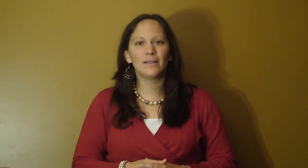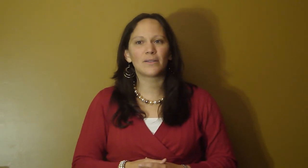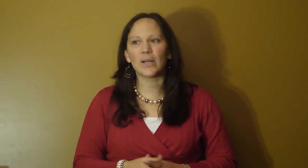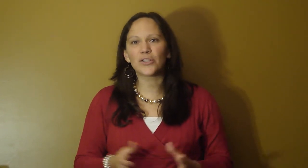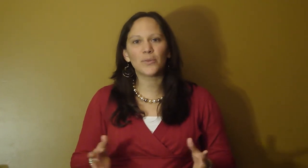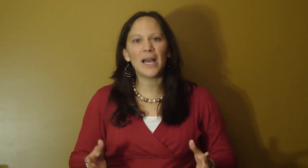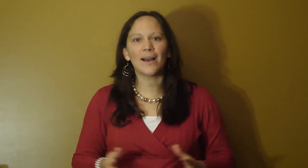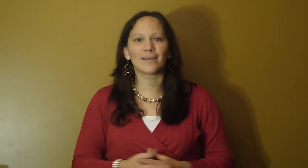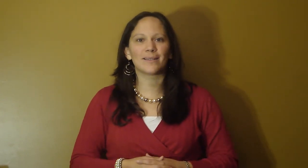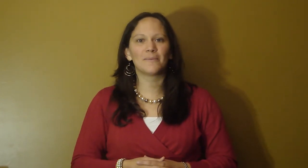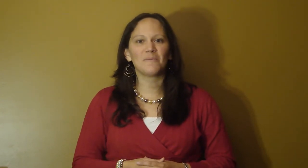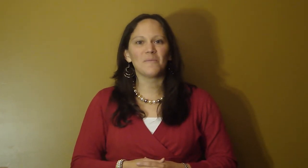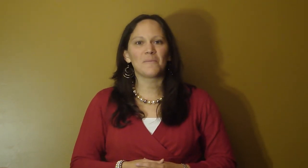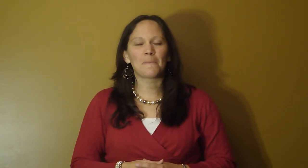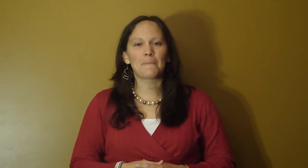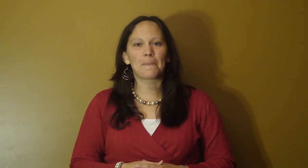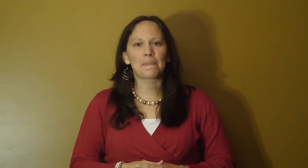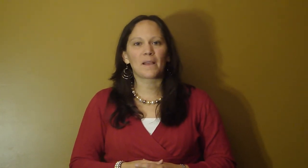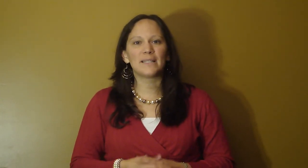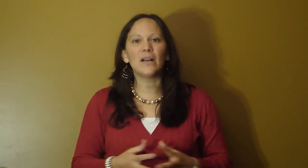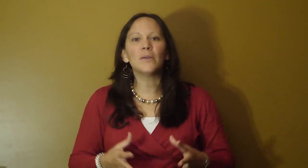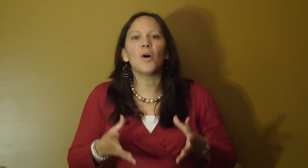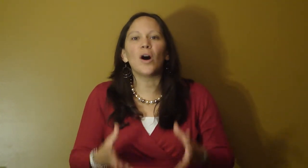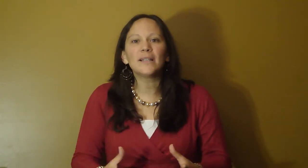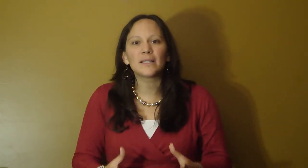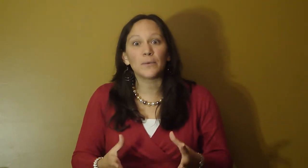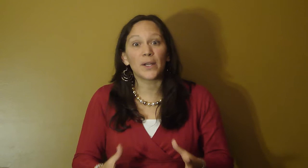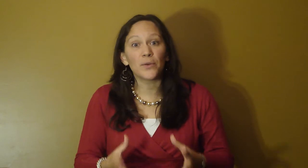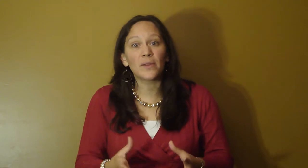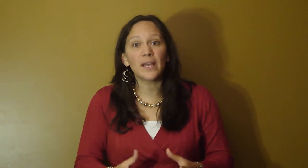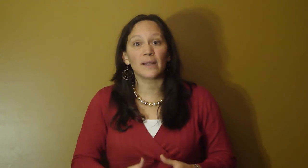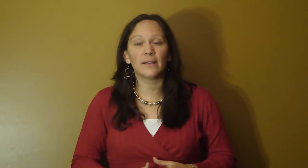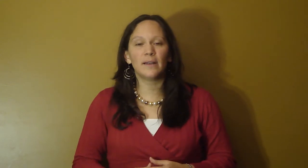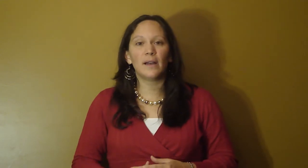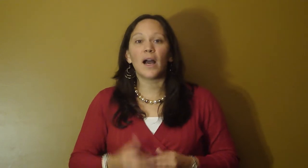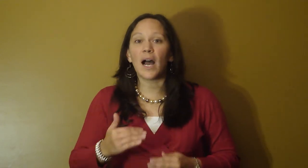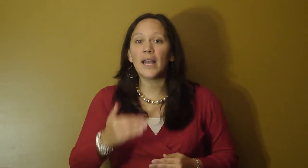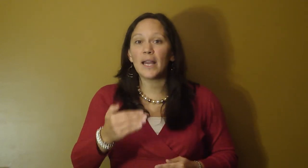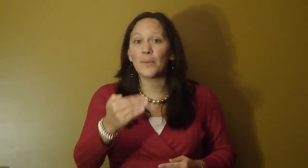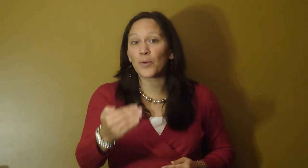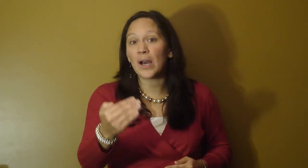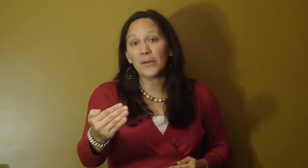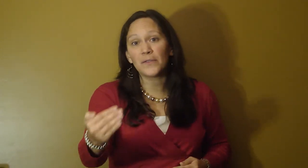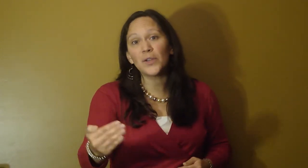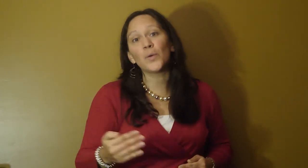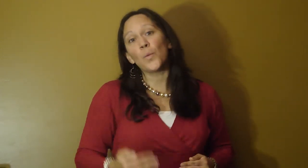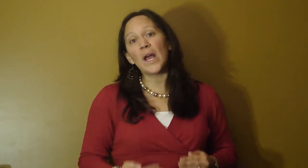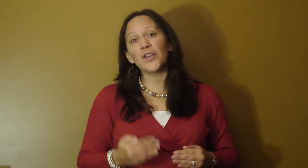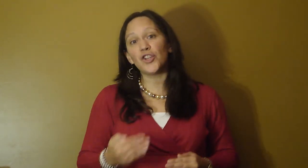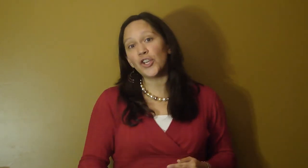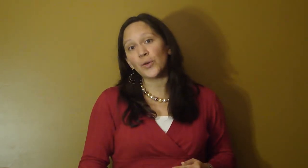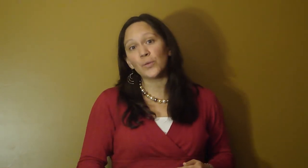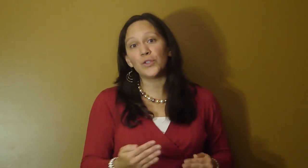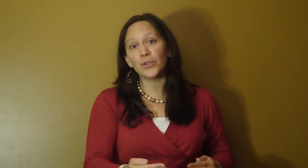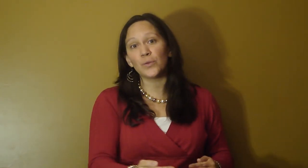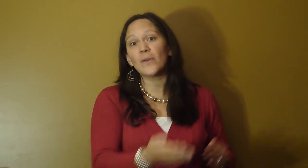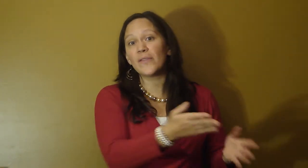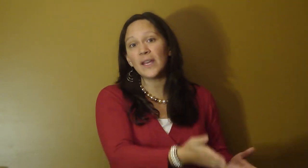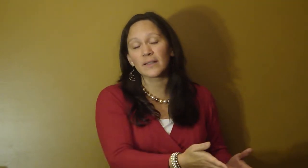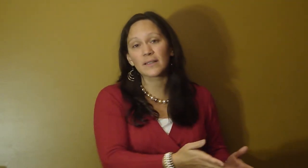Scratch their backs. Tell them honestly what you think. I am proud of you when you are doing this.